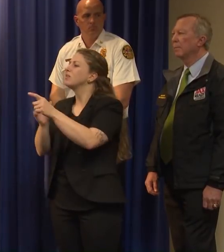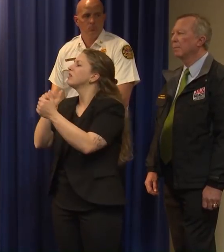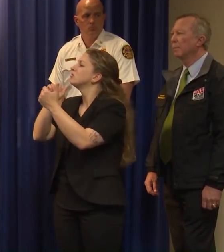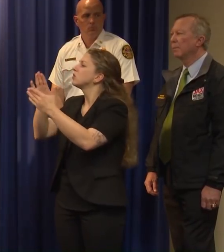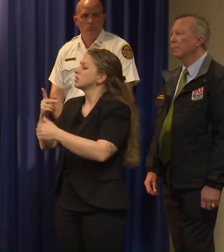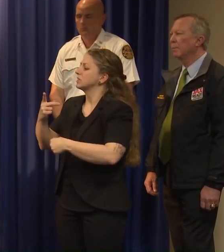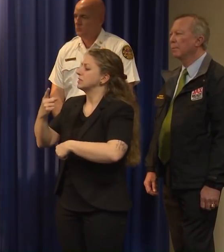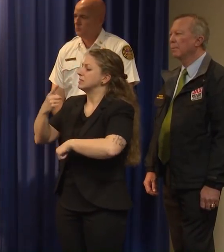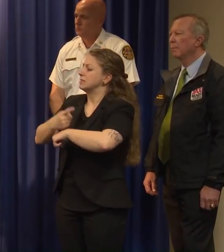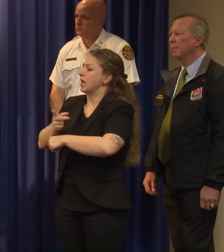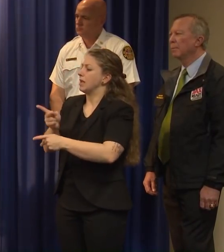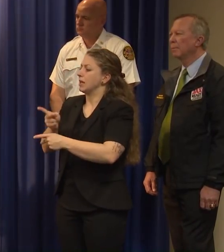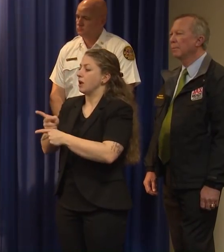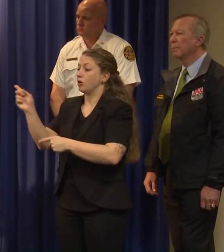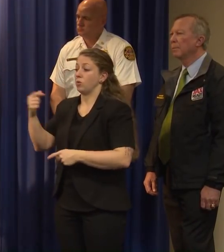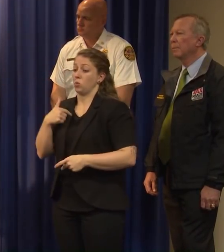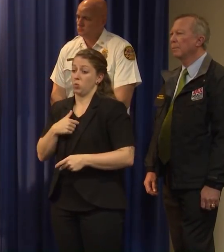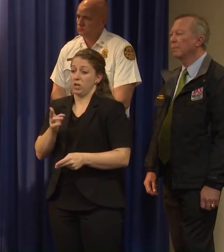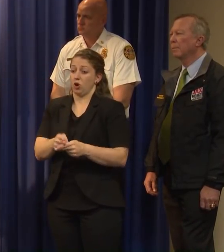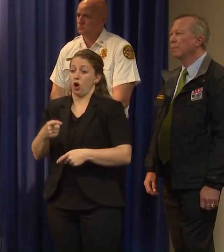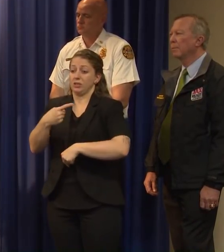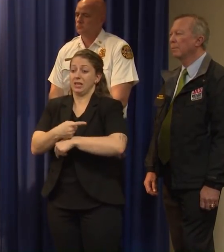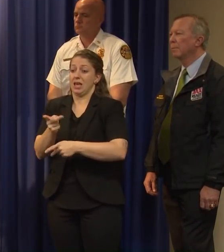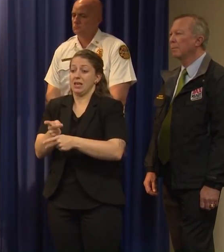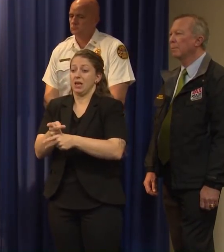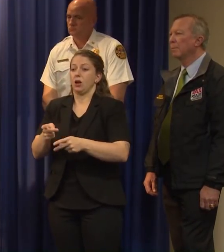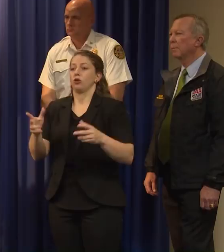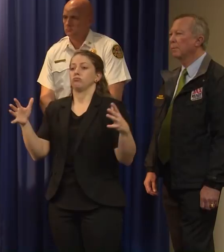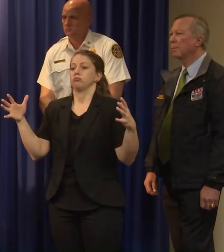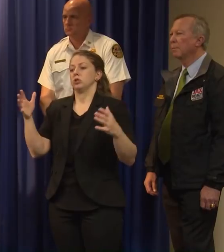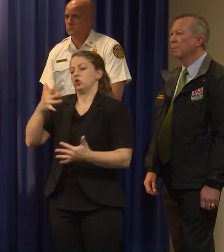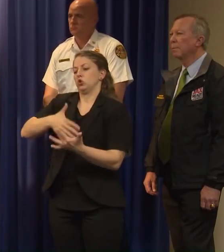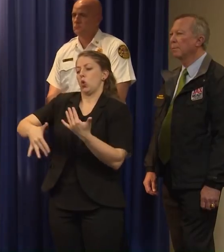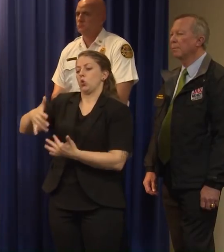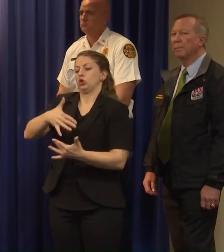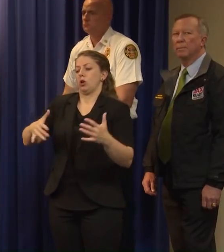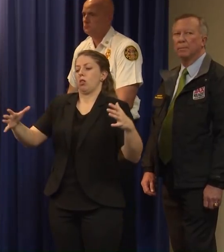We consider those to be social gatherings, so we would expect that they would be complying.